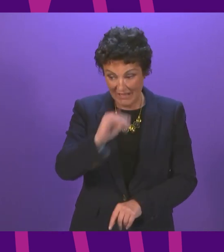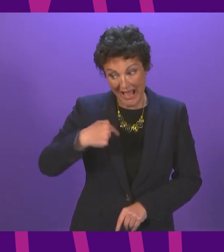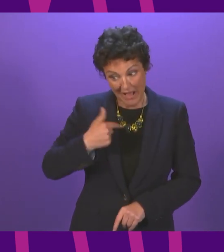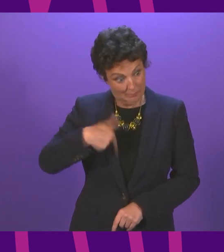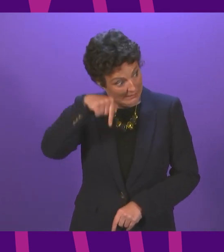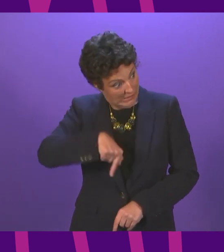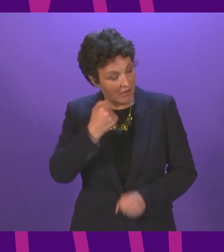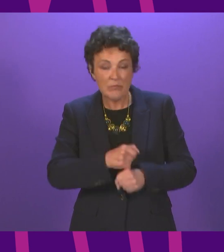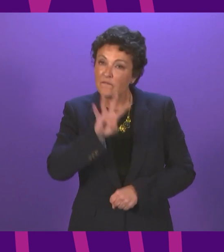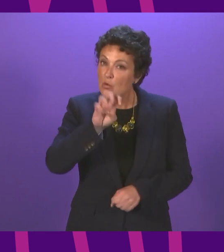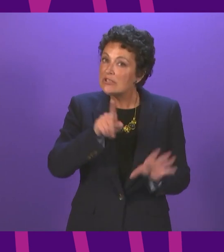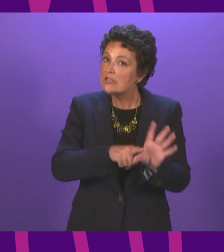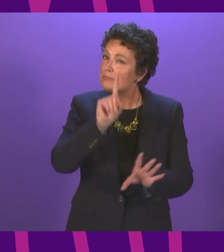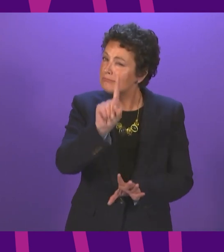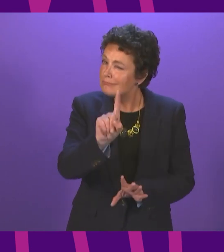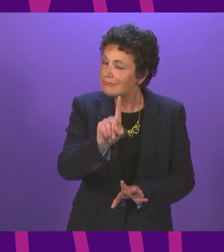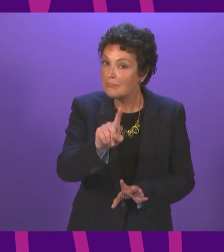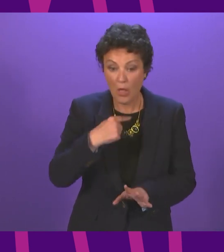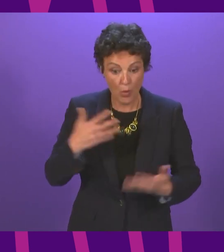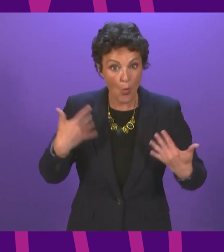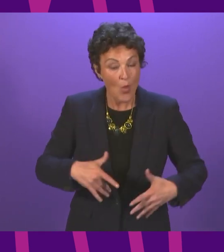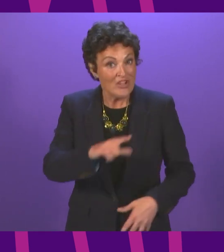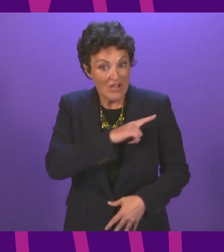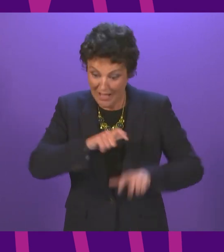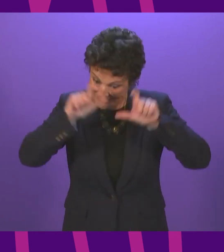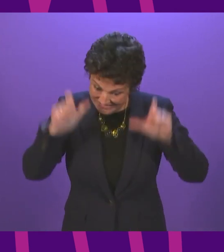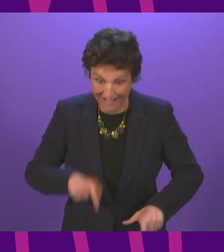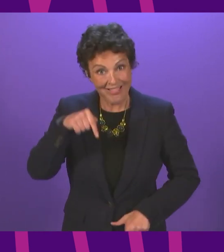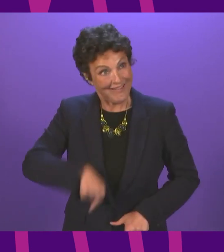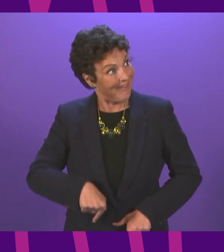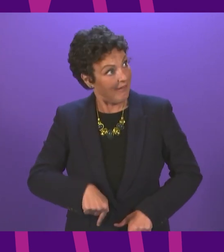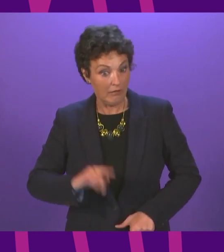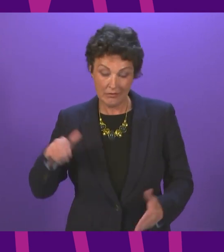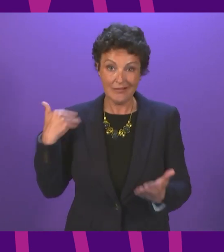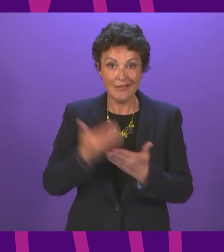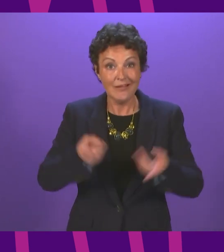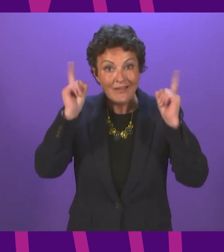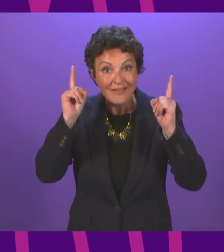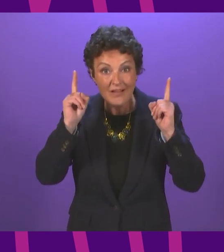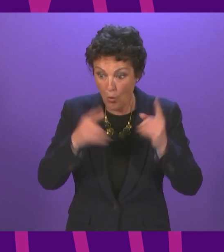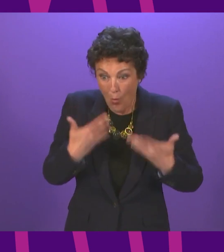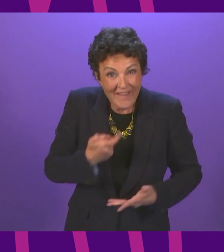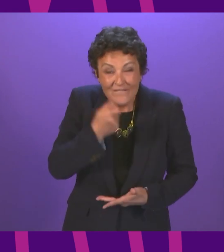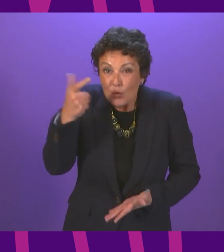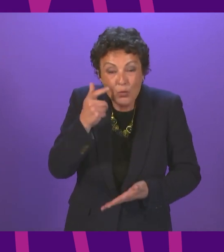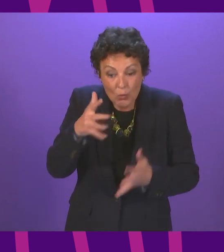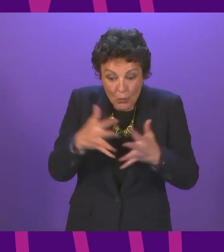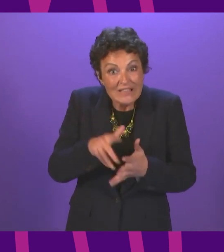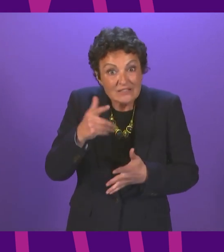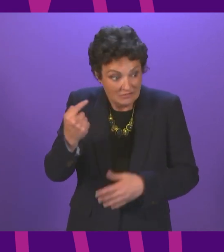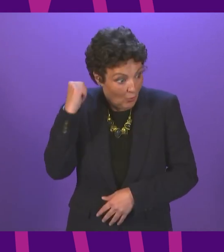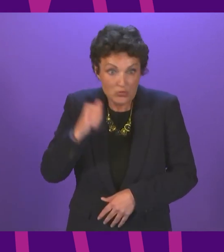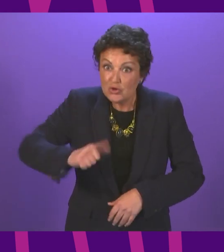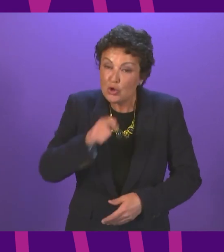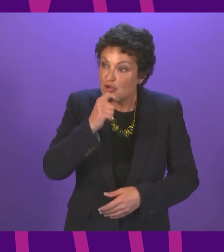for 14 years. But presiding officer, the only reason I'm still in government standing here as first minister, because a matter of weeks ago, the Scottish people